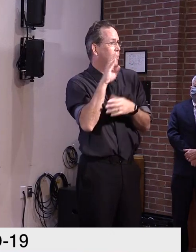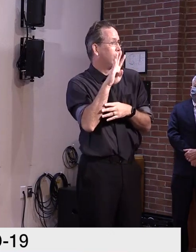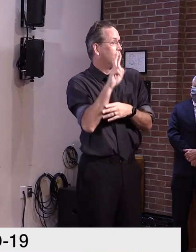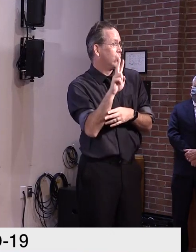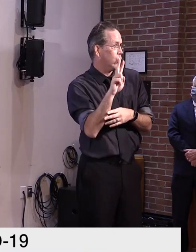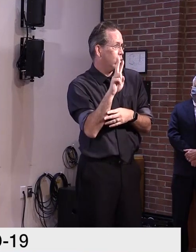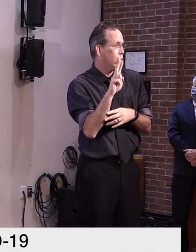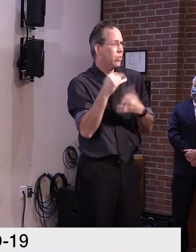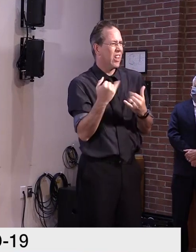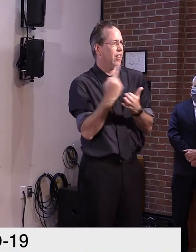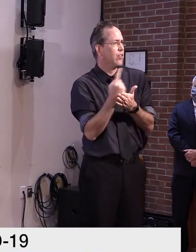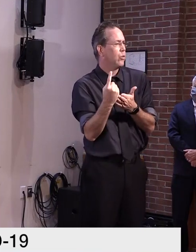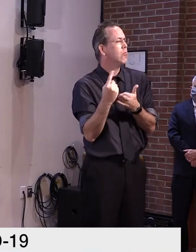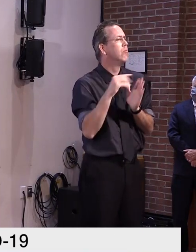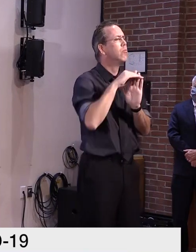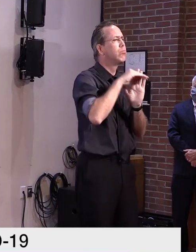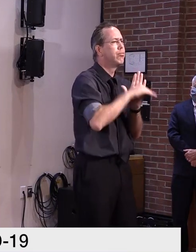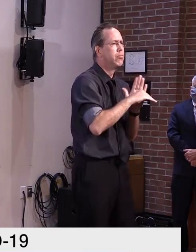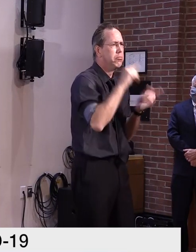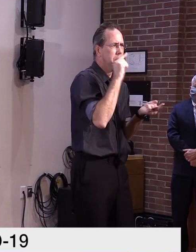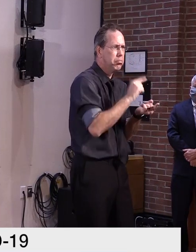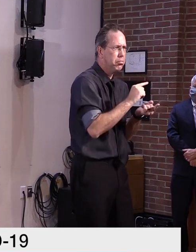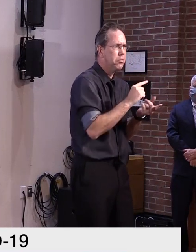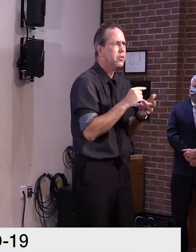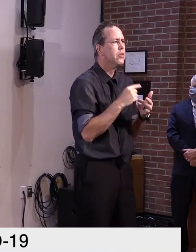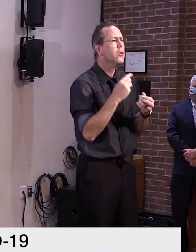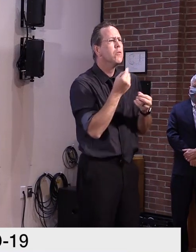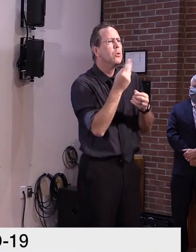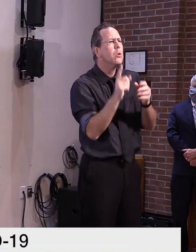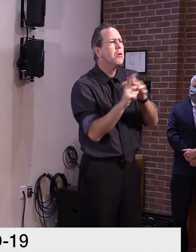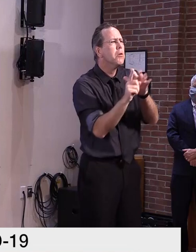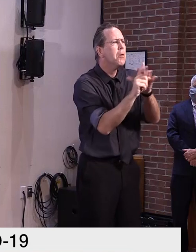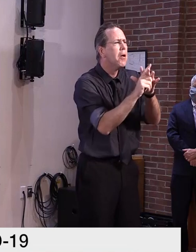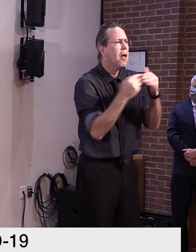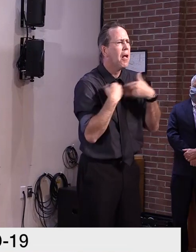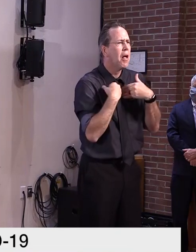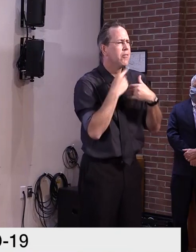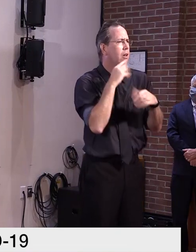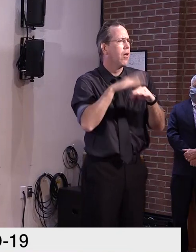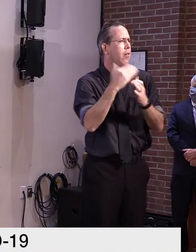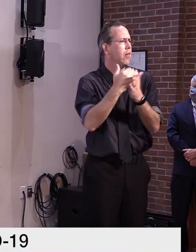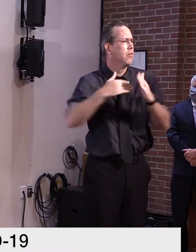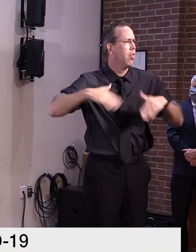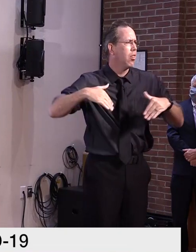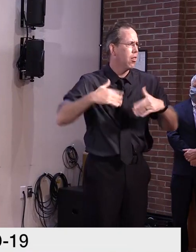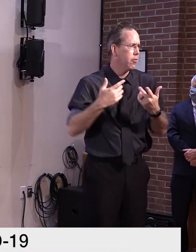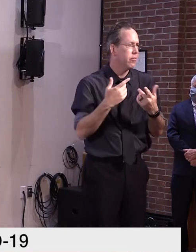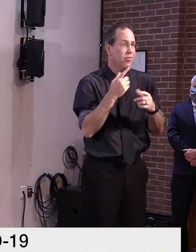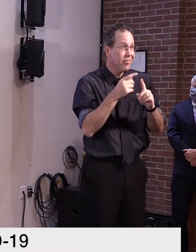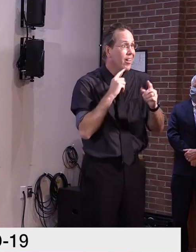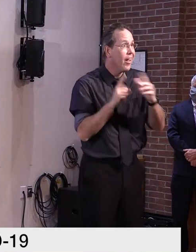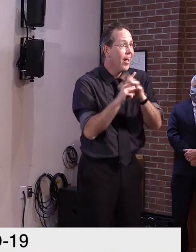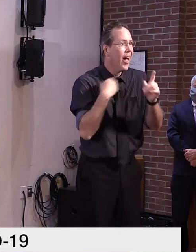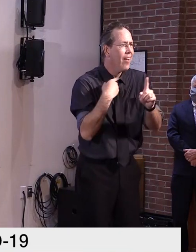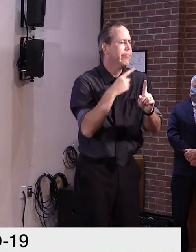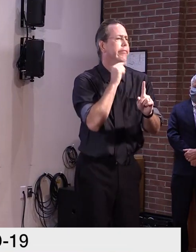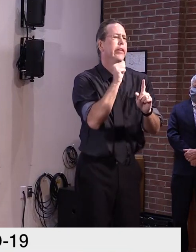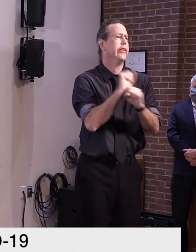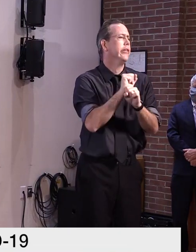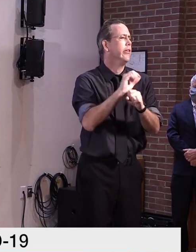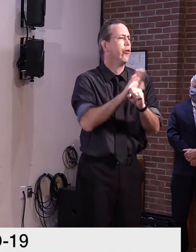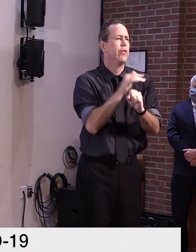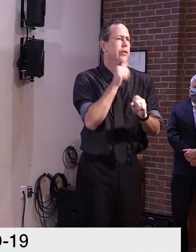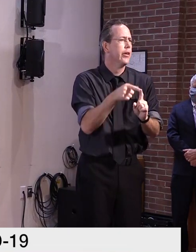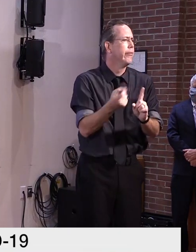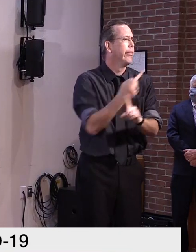factors, the fact that a few cases ended up not being cases and removed from the list and the fact that cases have been improved this week. We see on the next